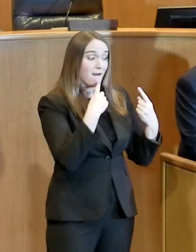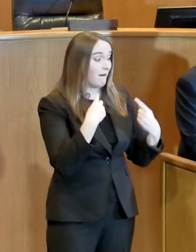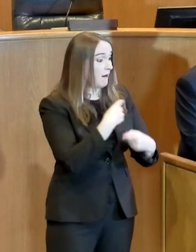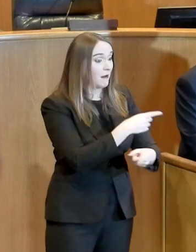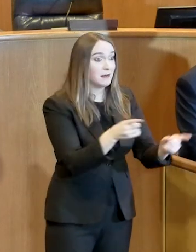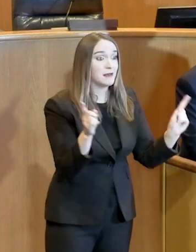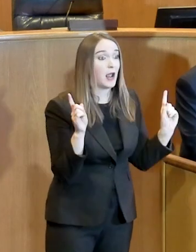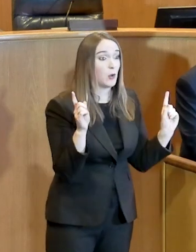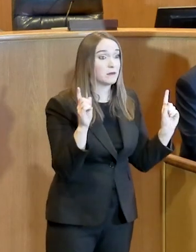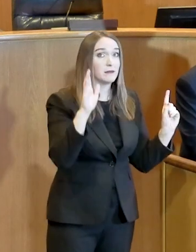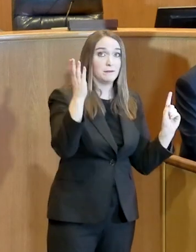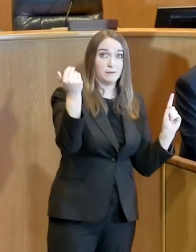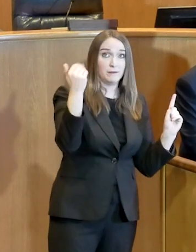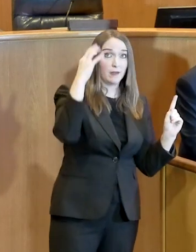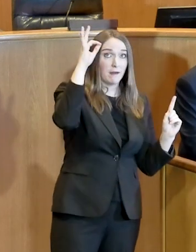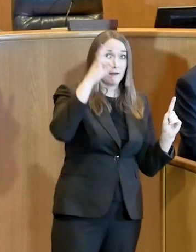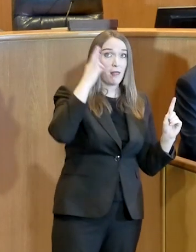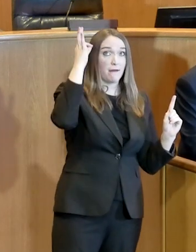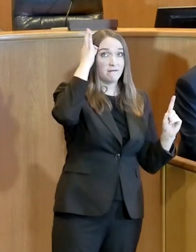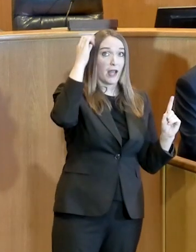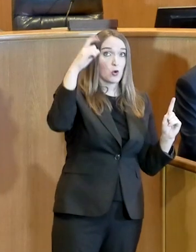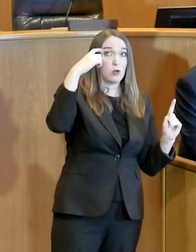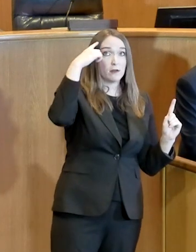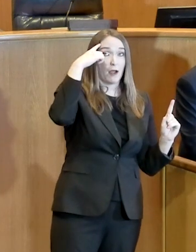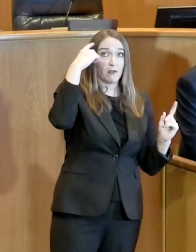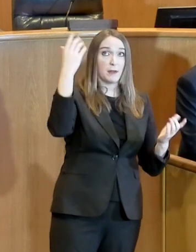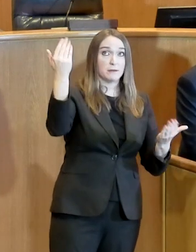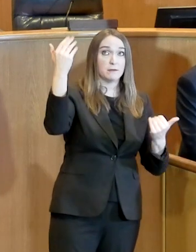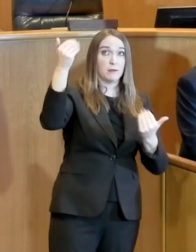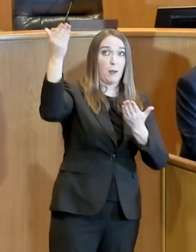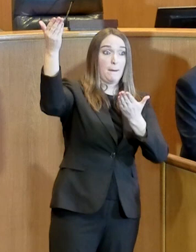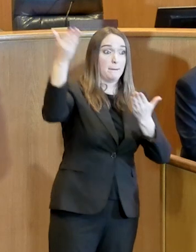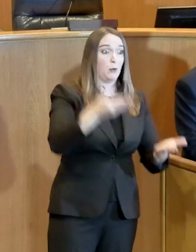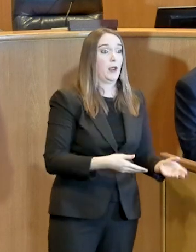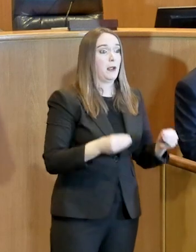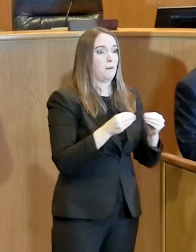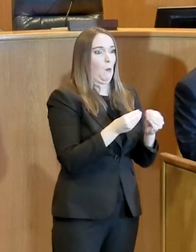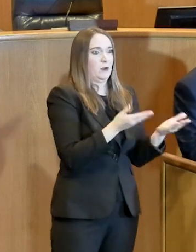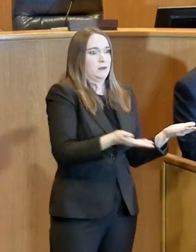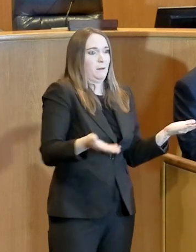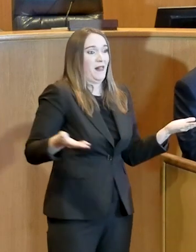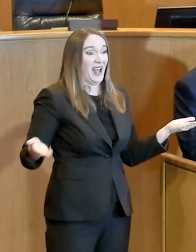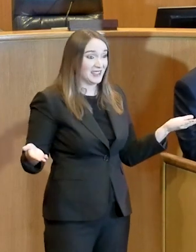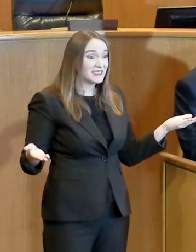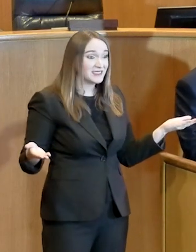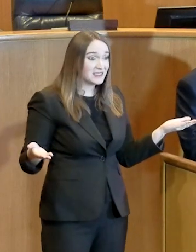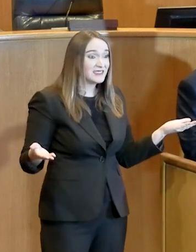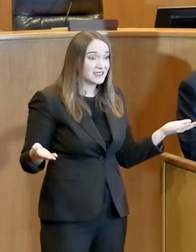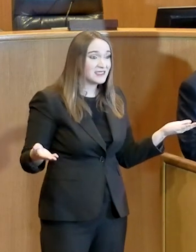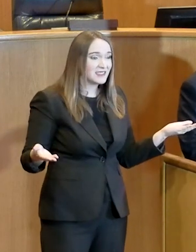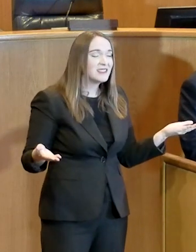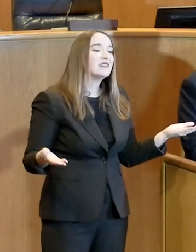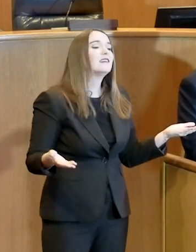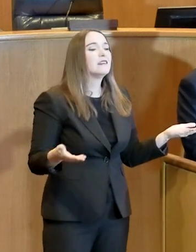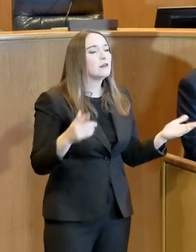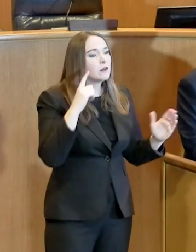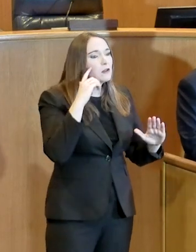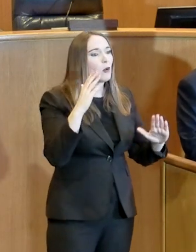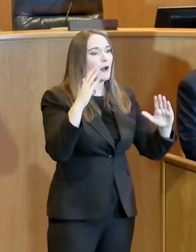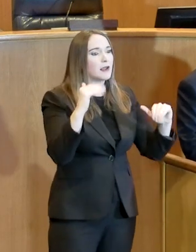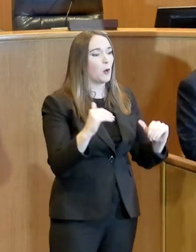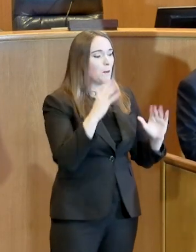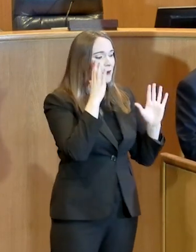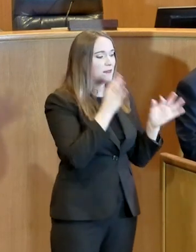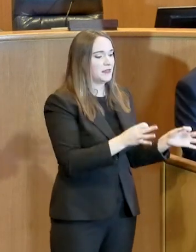the federal government there for more supplies to come in. And let us continue to try to work to make smart decisions,